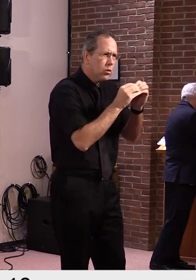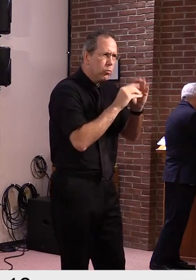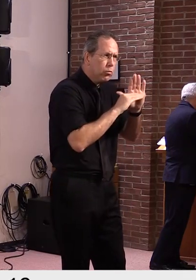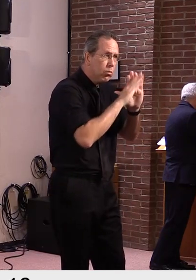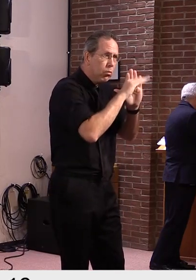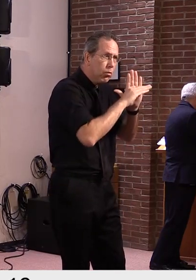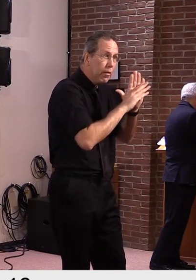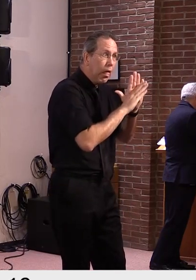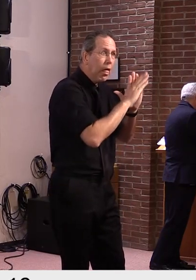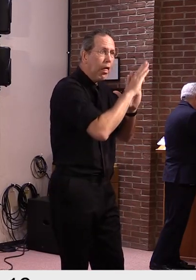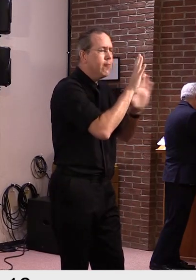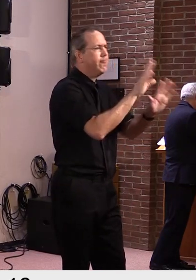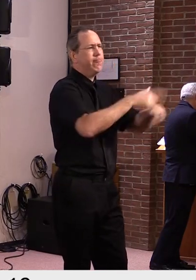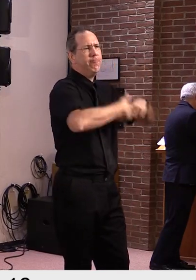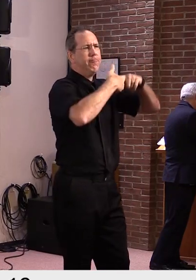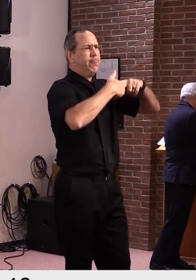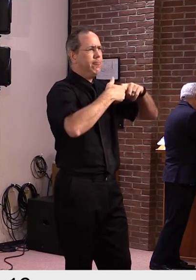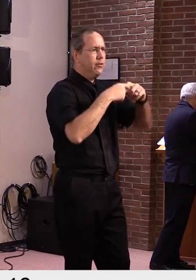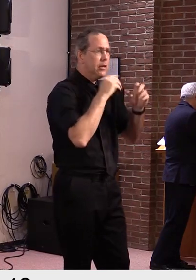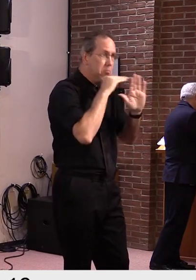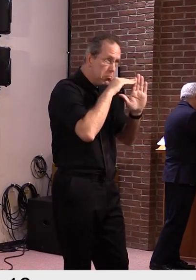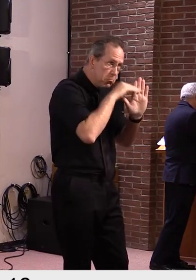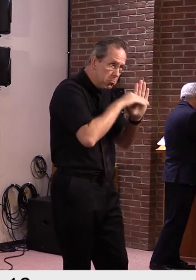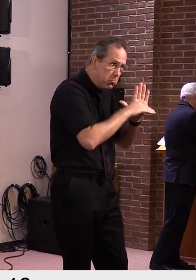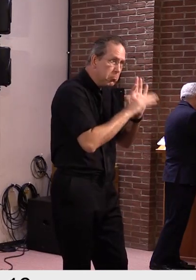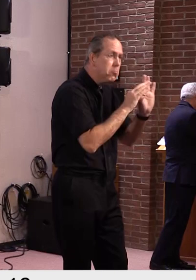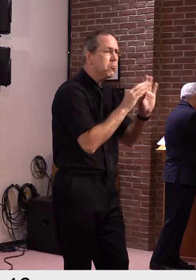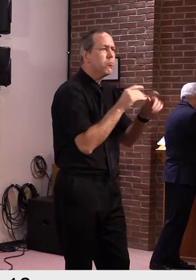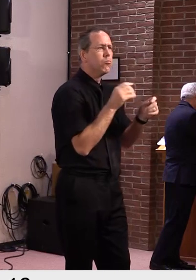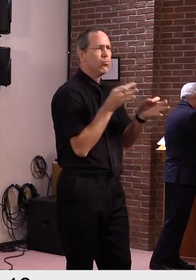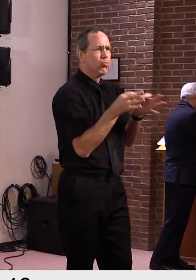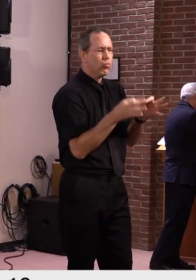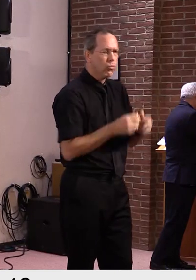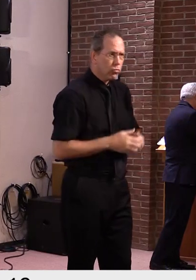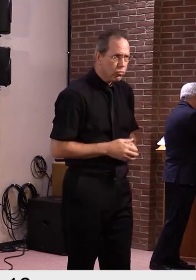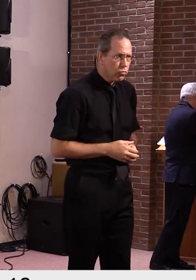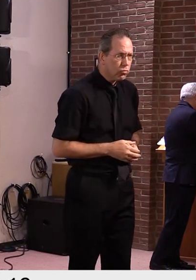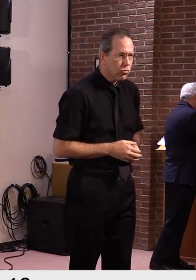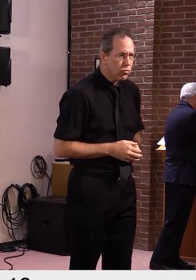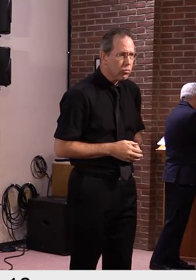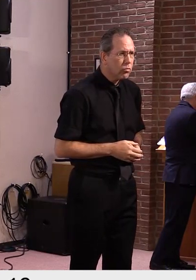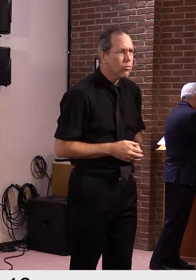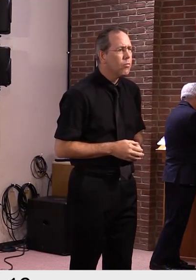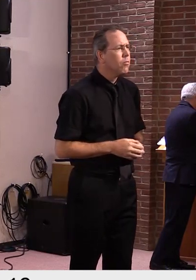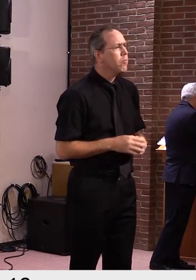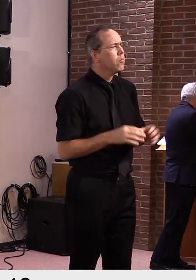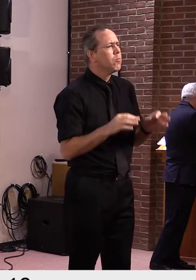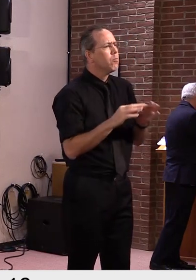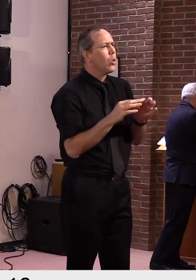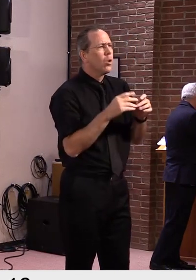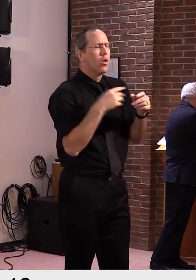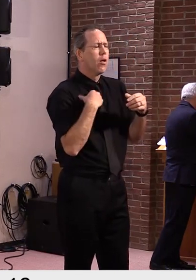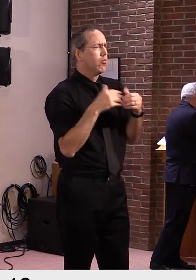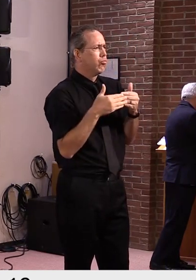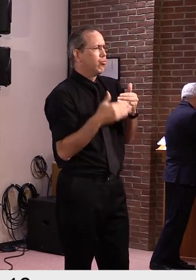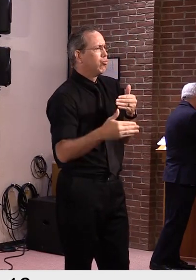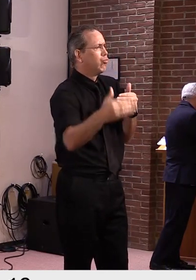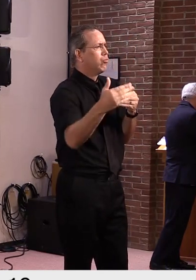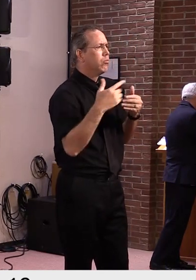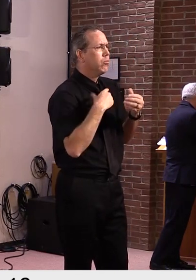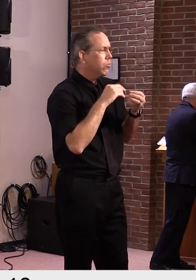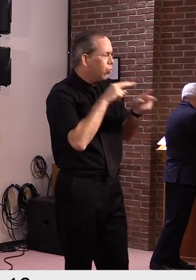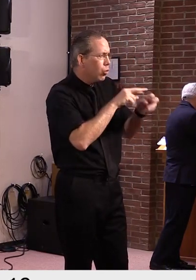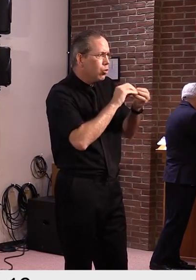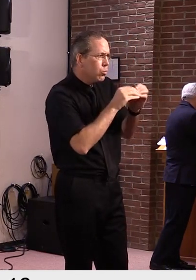to changes. So I'm going to continue to watch the data and ask the experts how